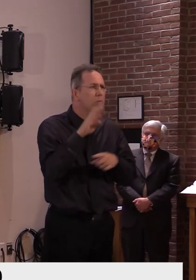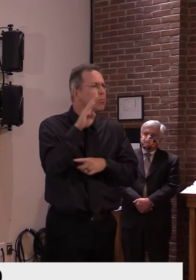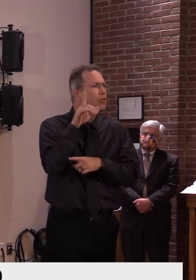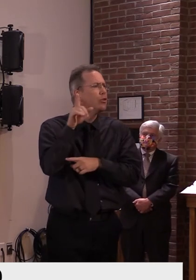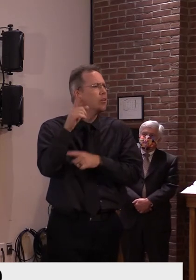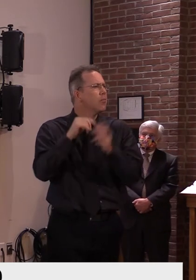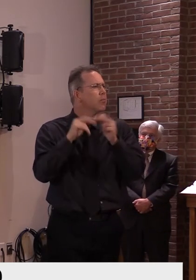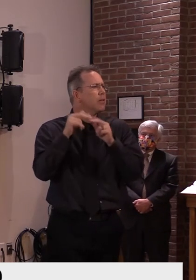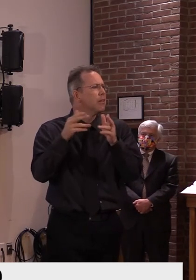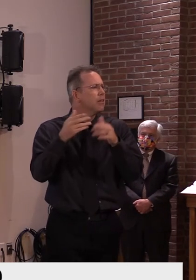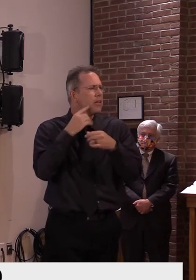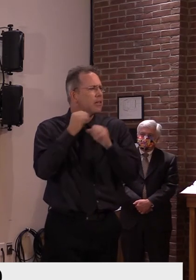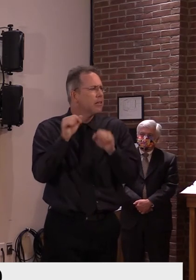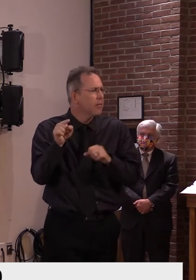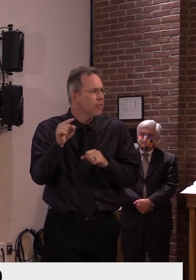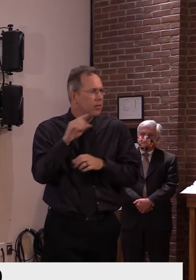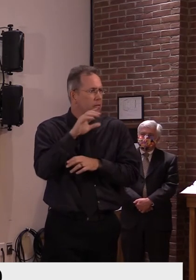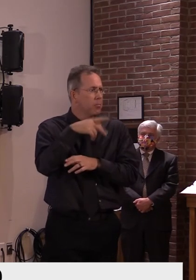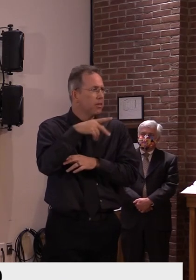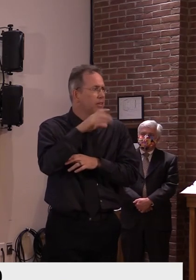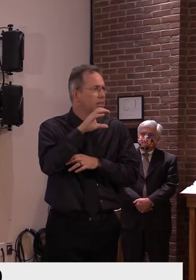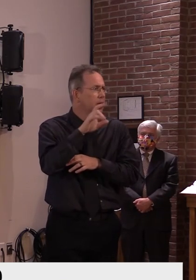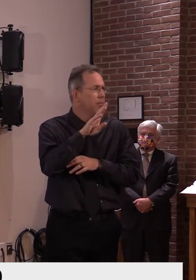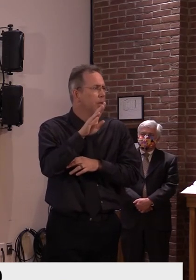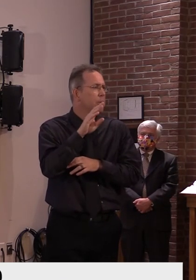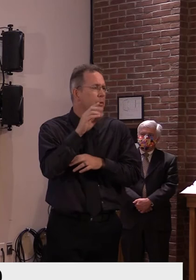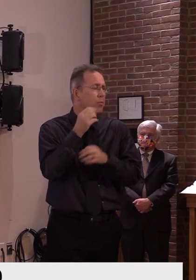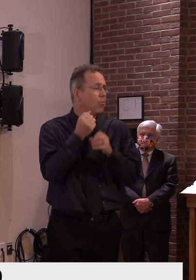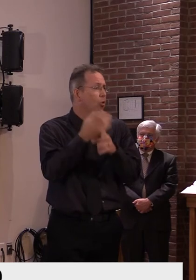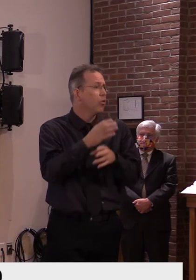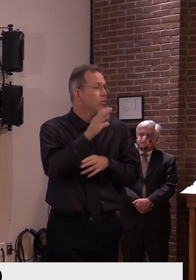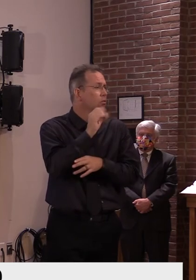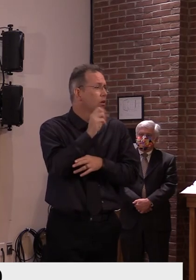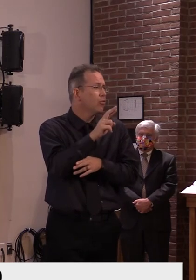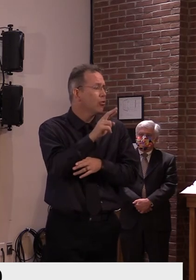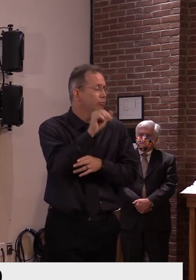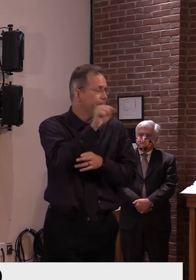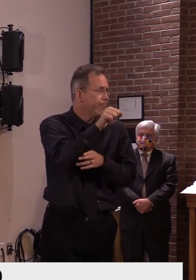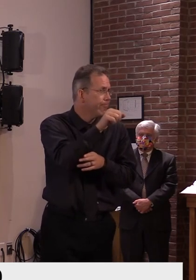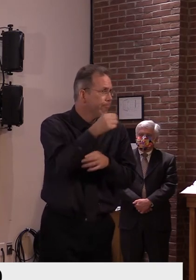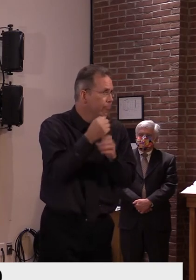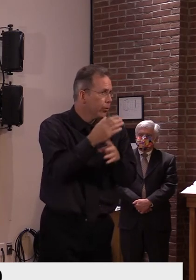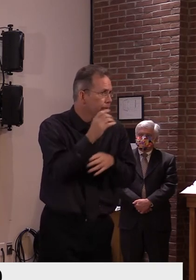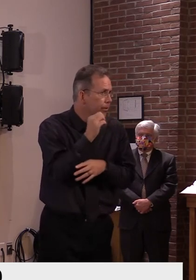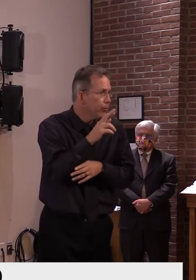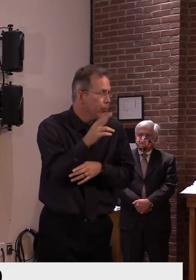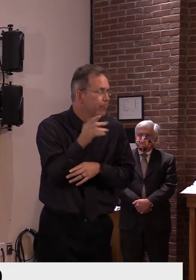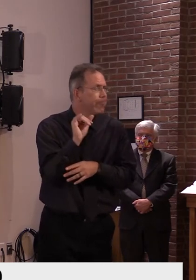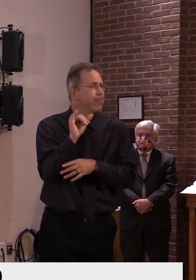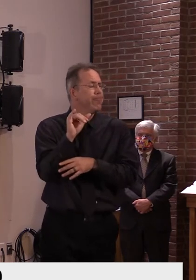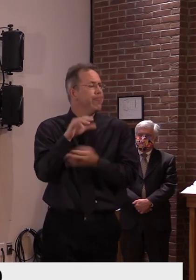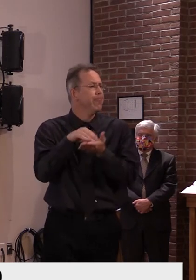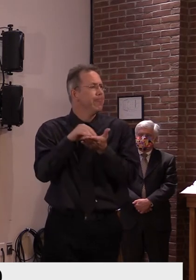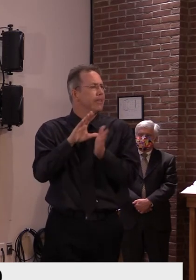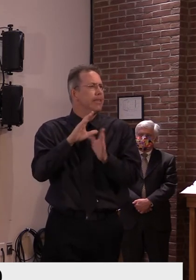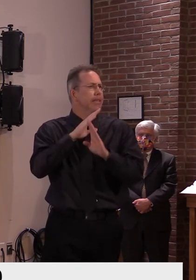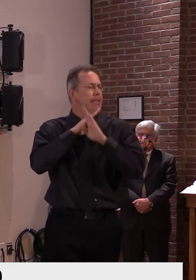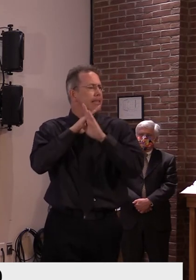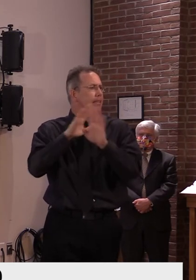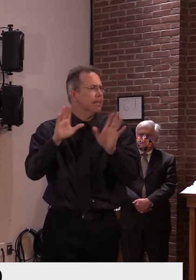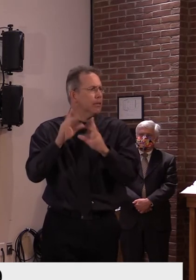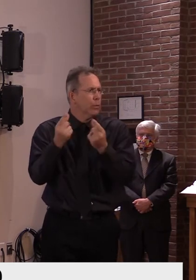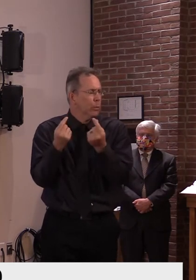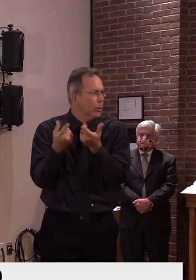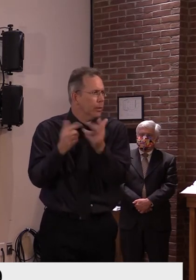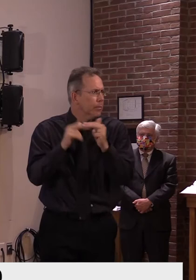are, um, cancer causing, and, uh, there was a reason for this low standard. Um, second, uh,